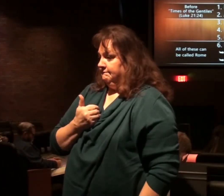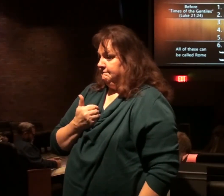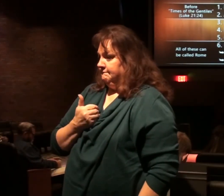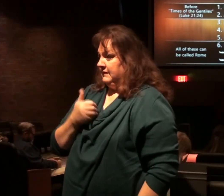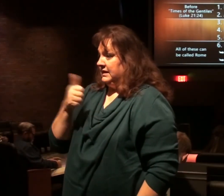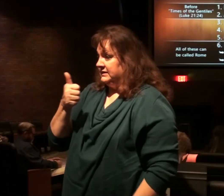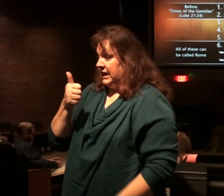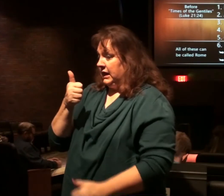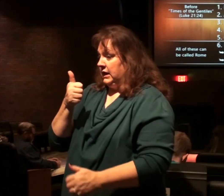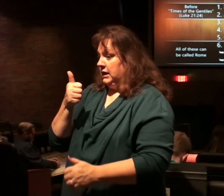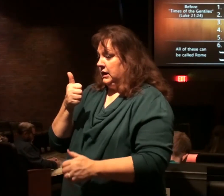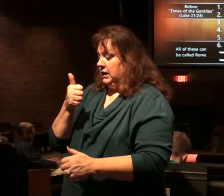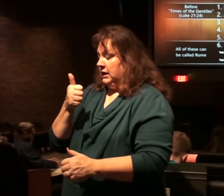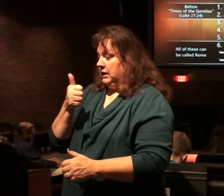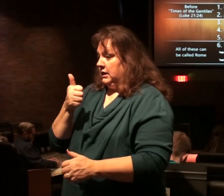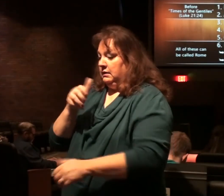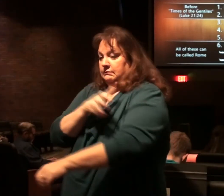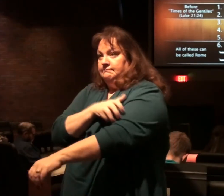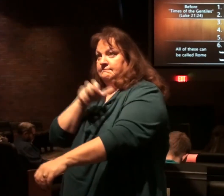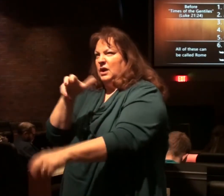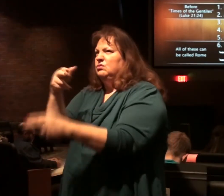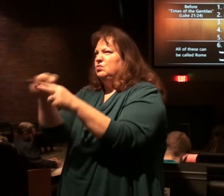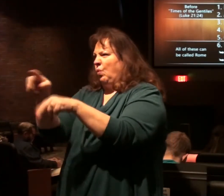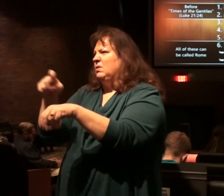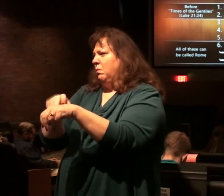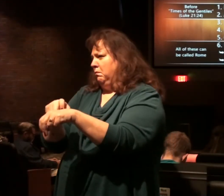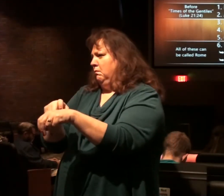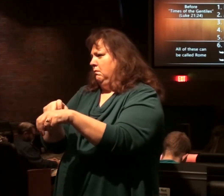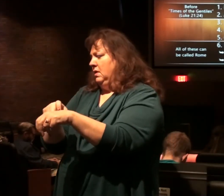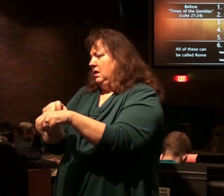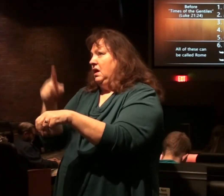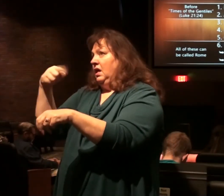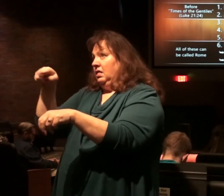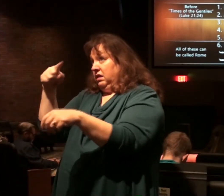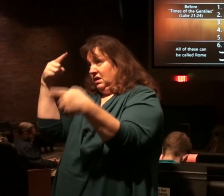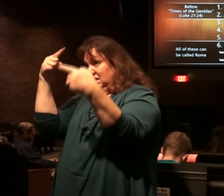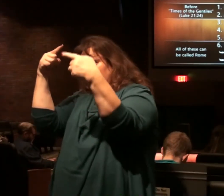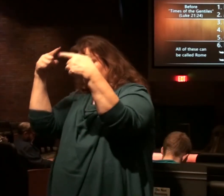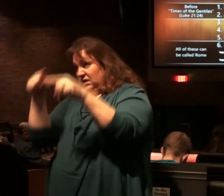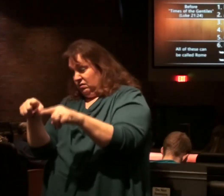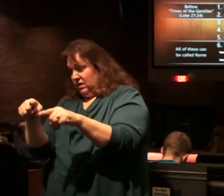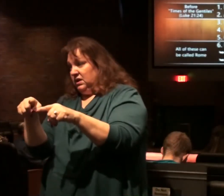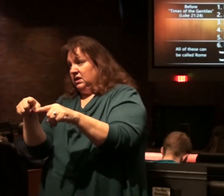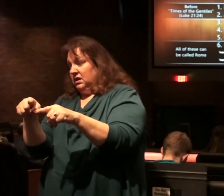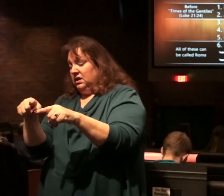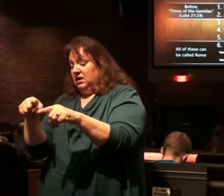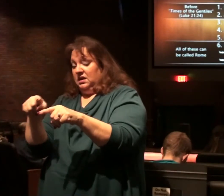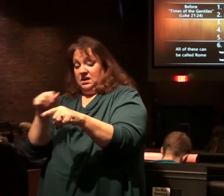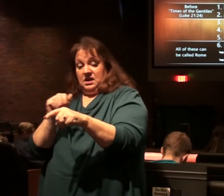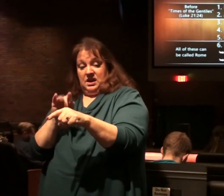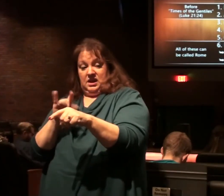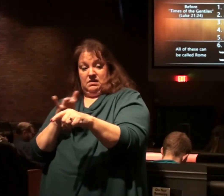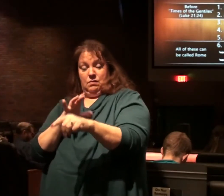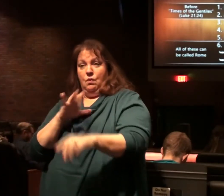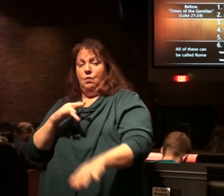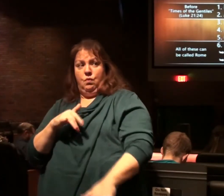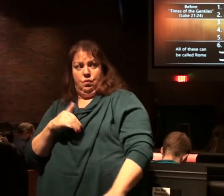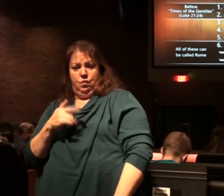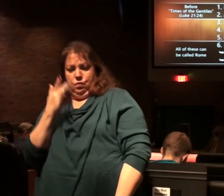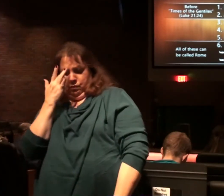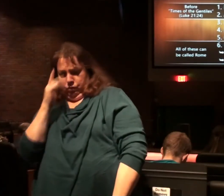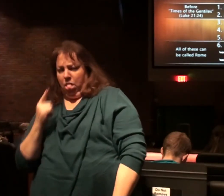ten nations. They'll be in power for a short time. Then they agree, the antichrist. I mean, he's got the intelligence.